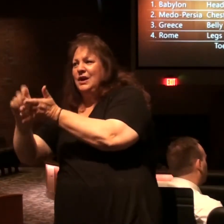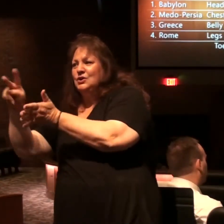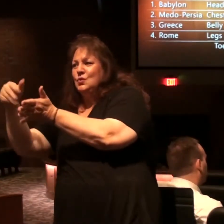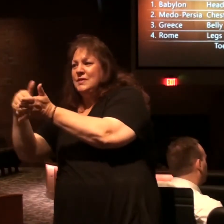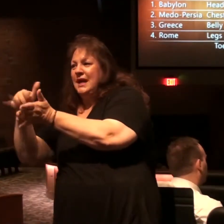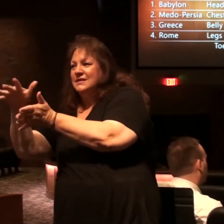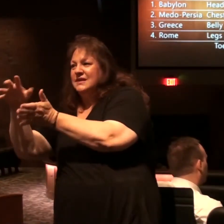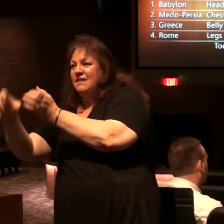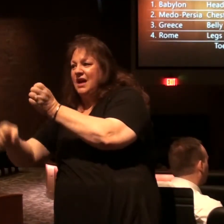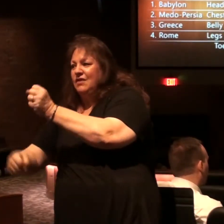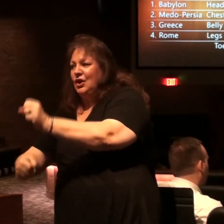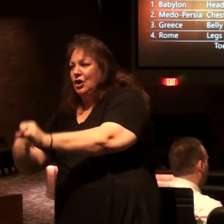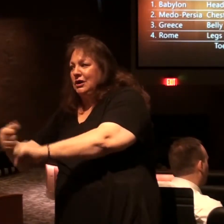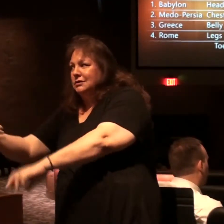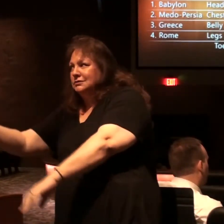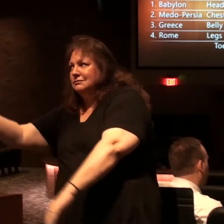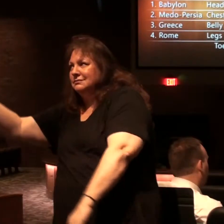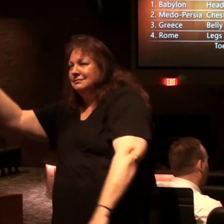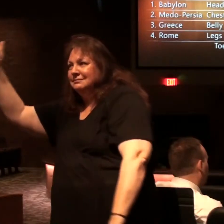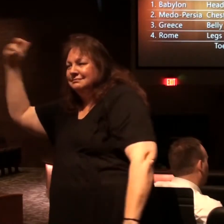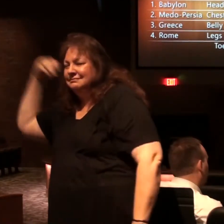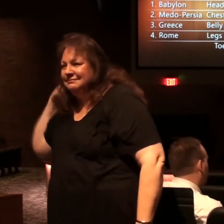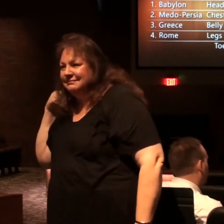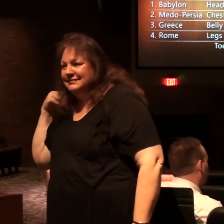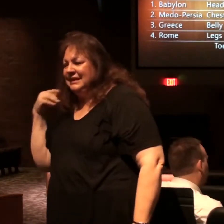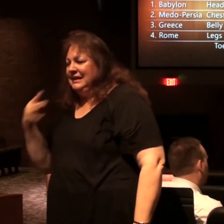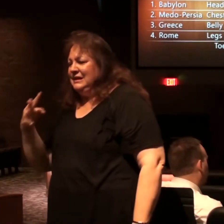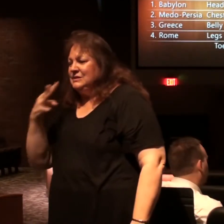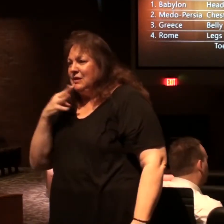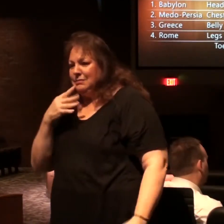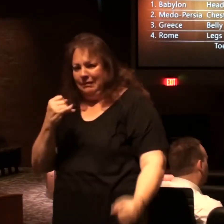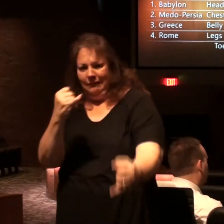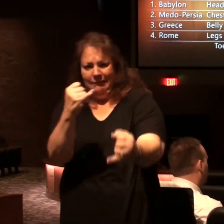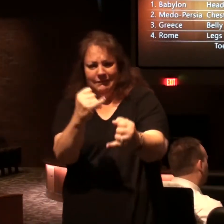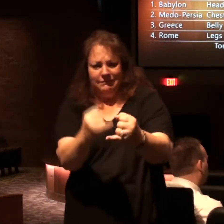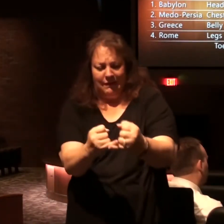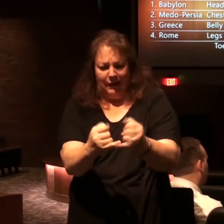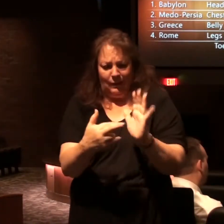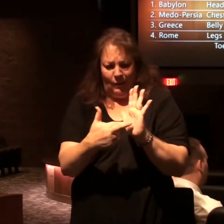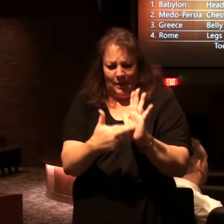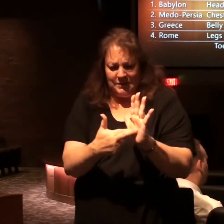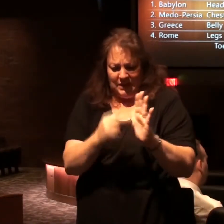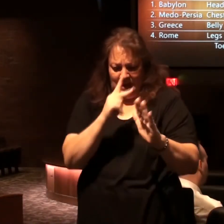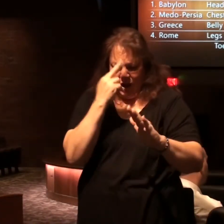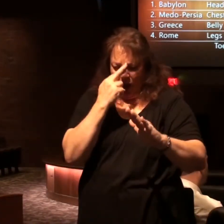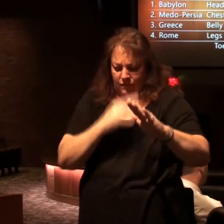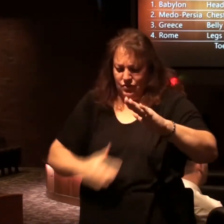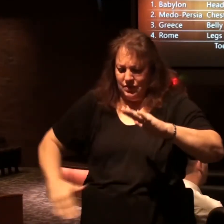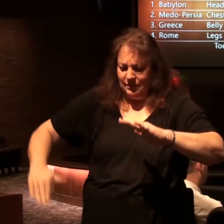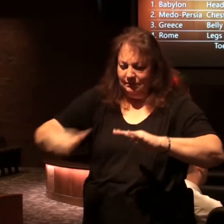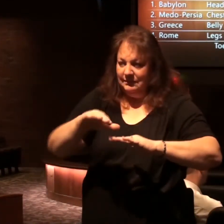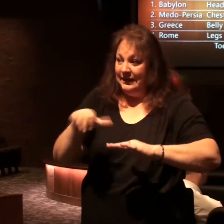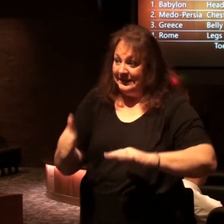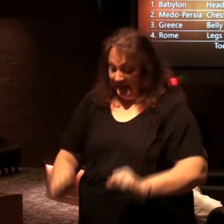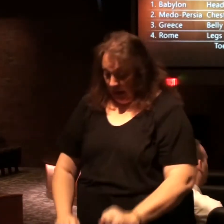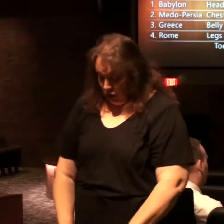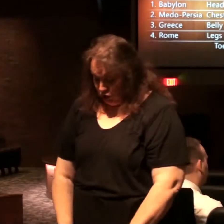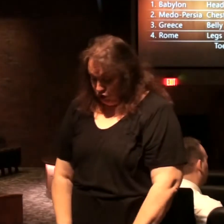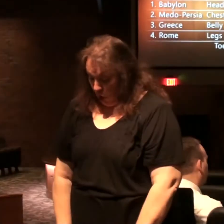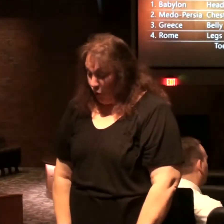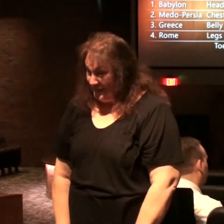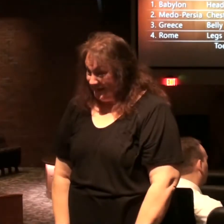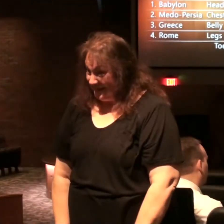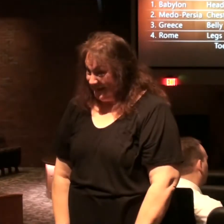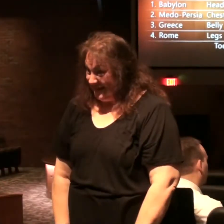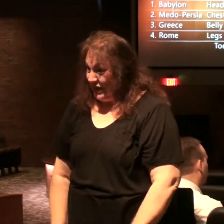years ago he's talking about a final form of the Roman Empire being ten coals which as we'll